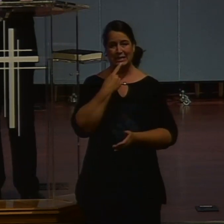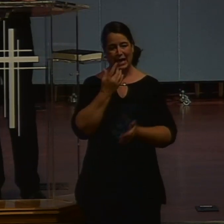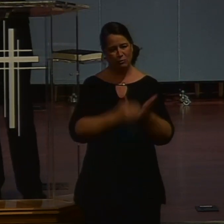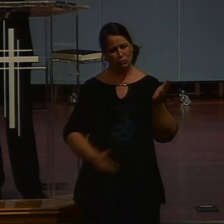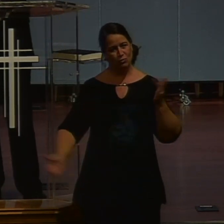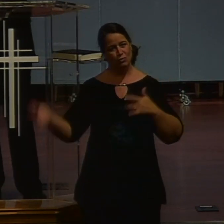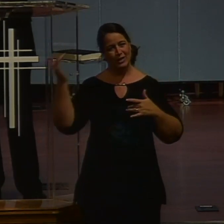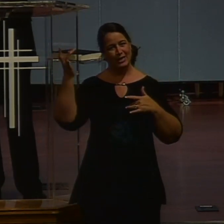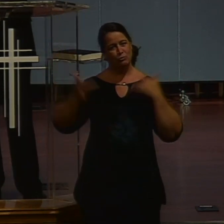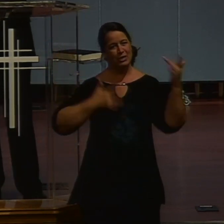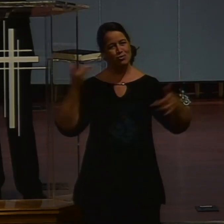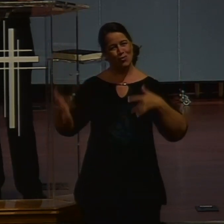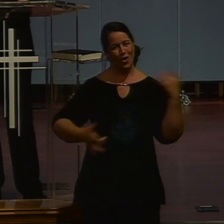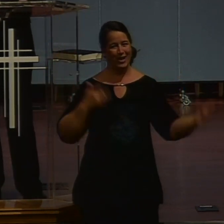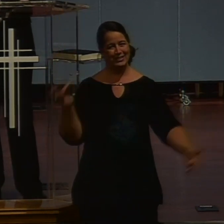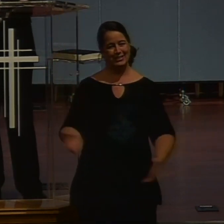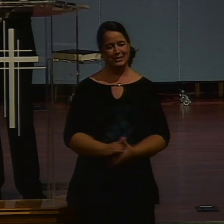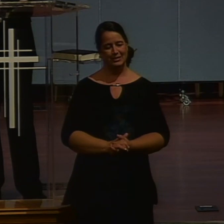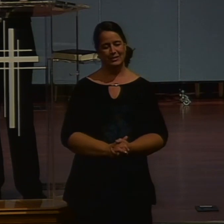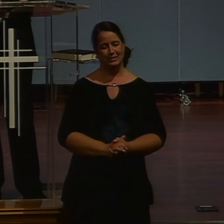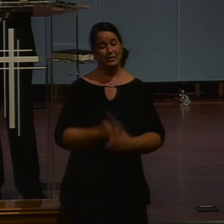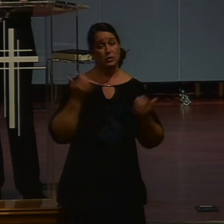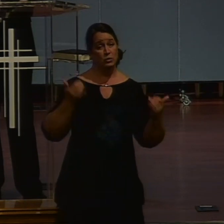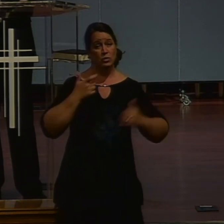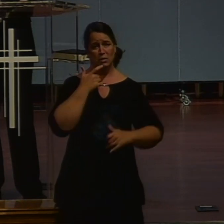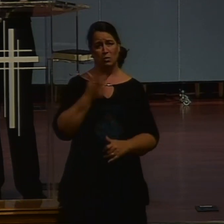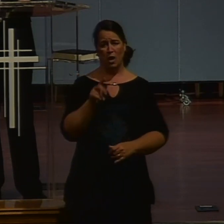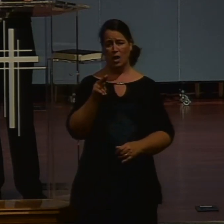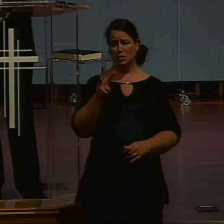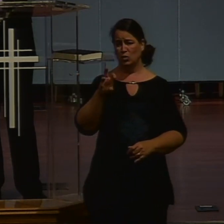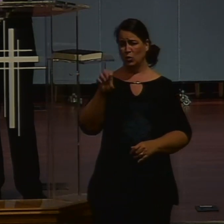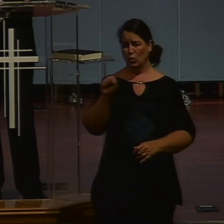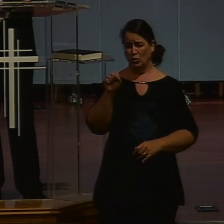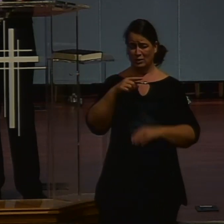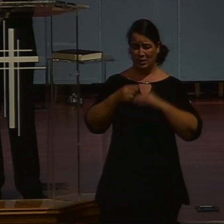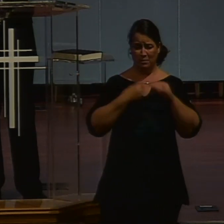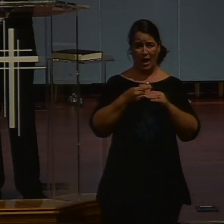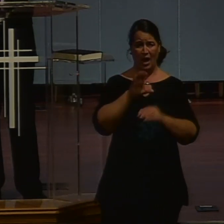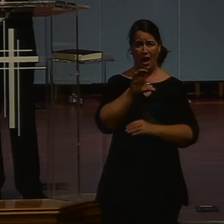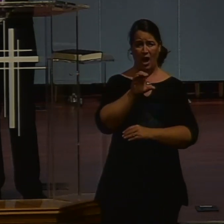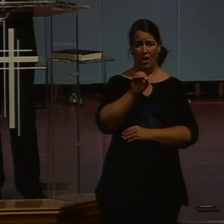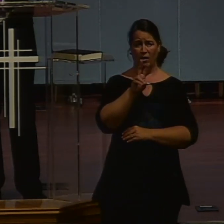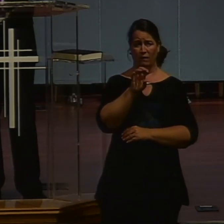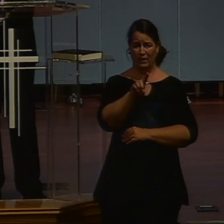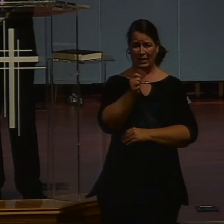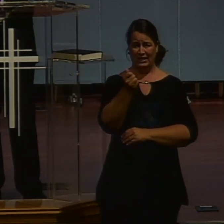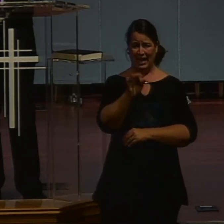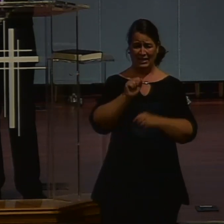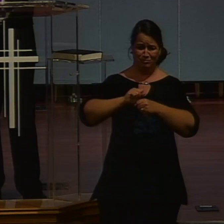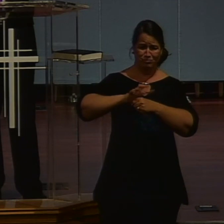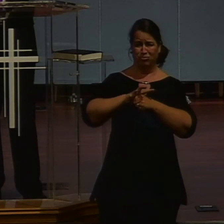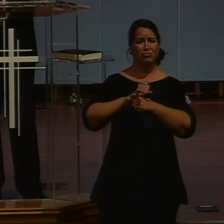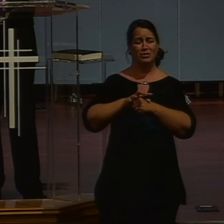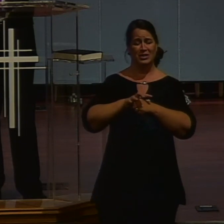Today, watching so many news channels about COVID-19 and doing church life has been